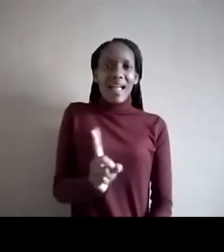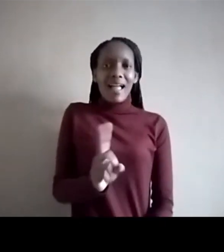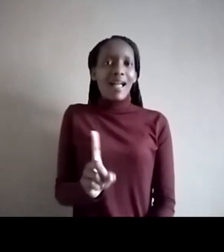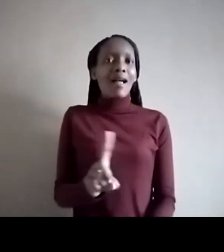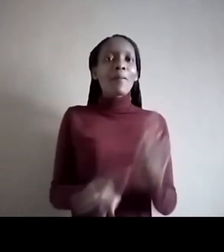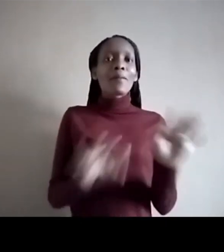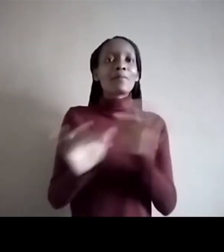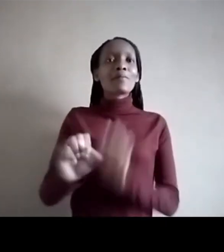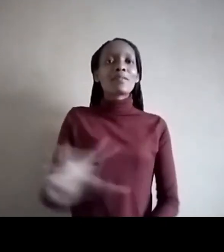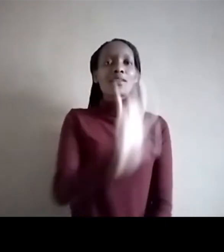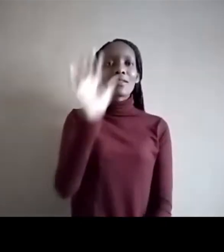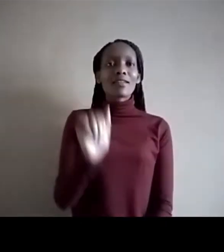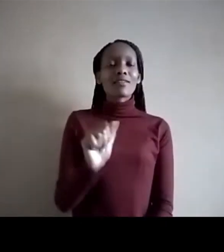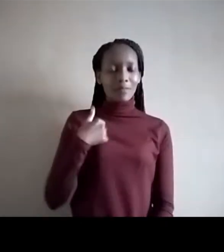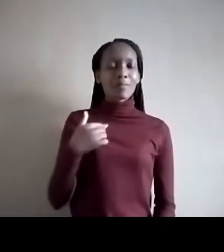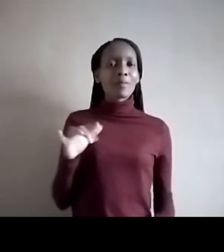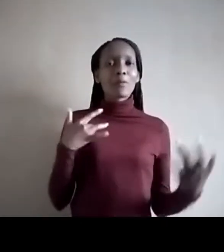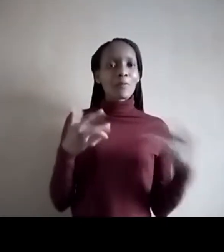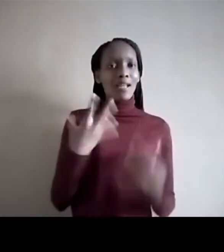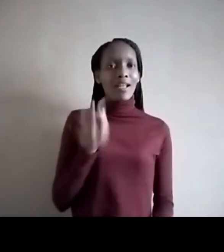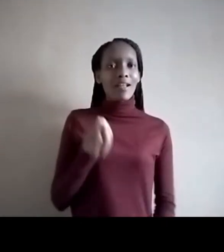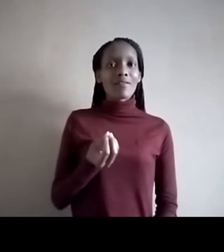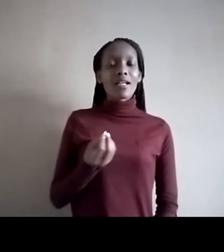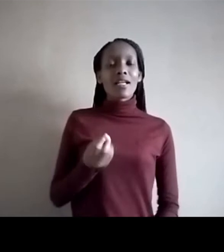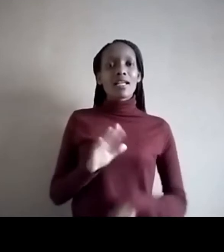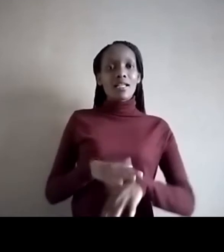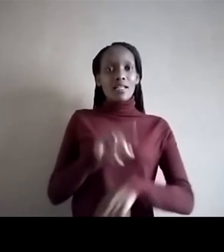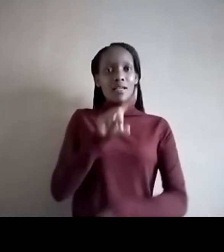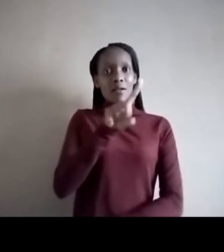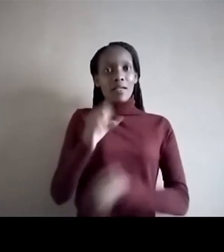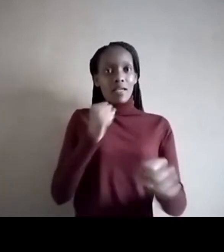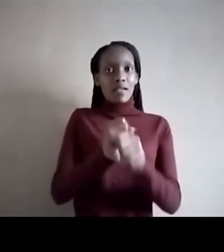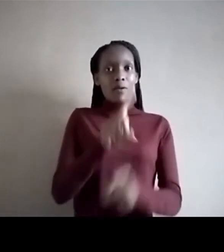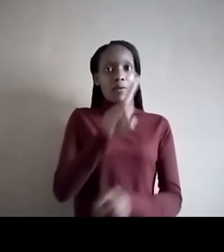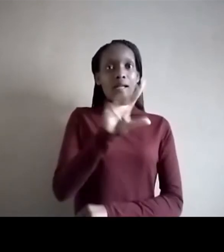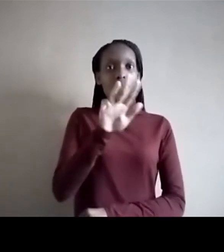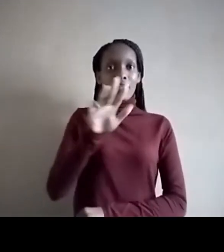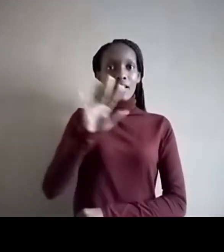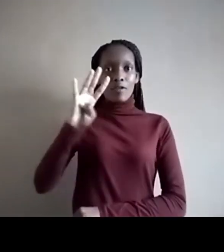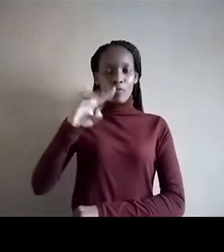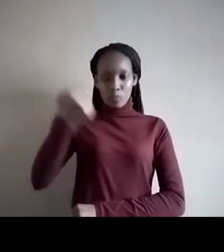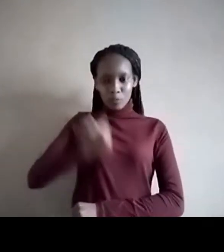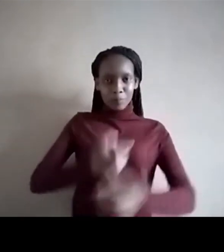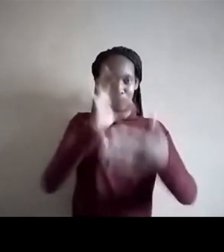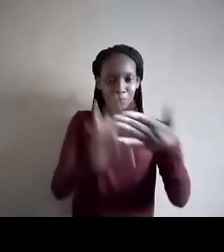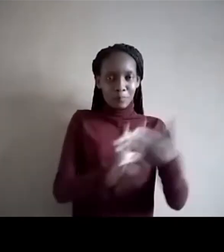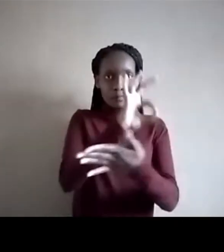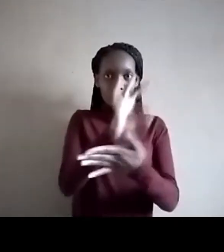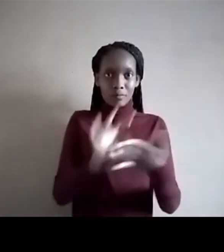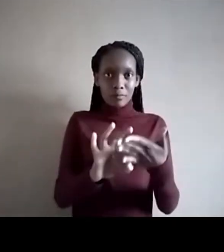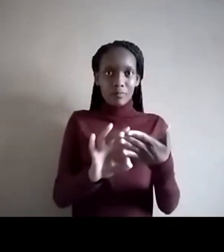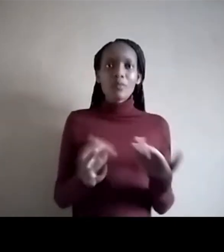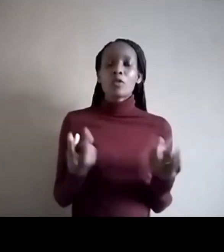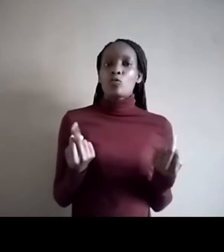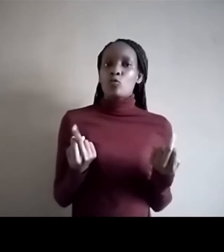general. I think when 1994 happened and we went to the polls to vote for the new dispensation,